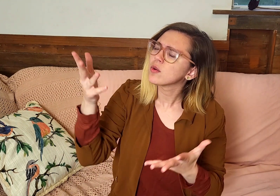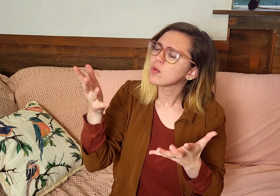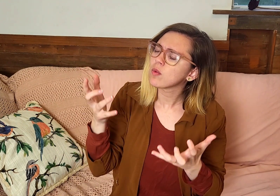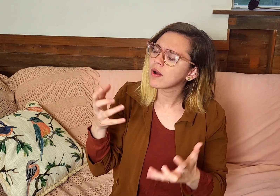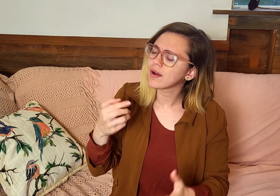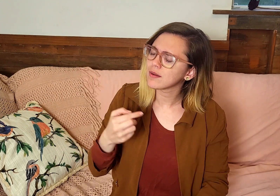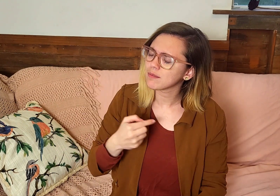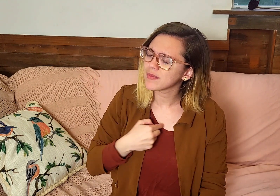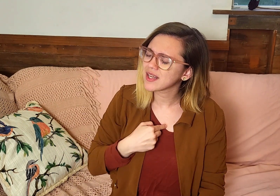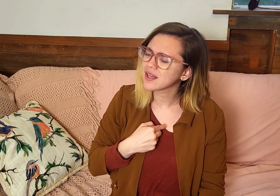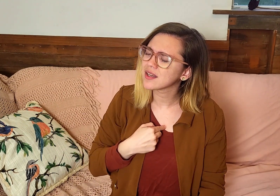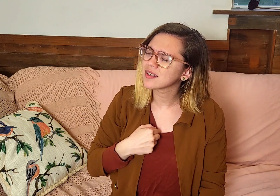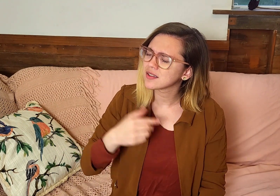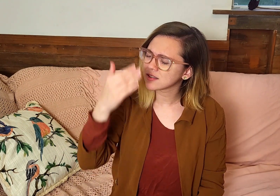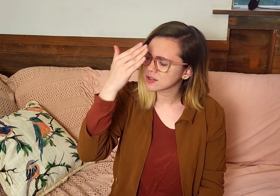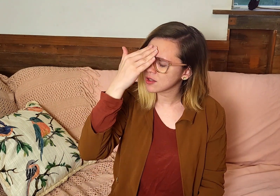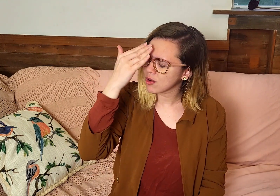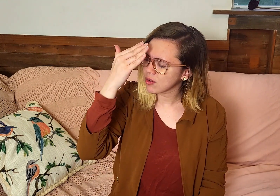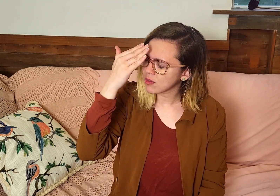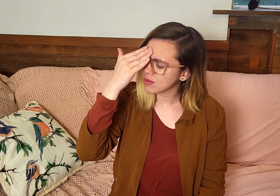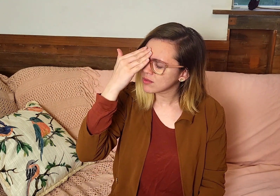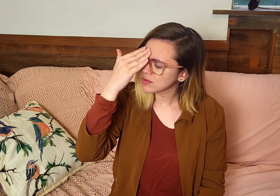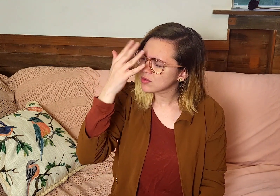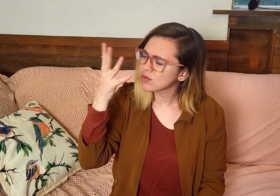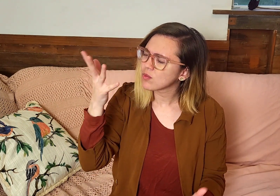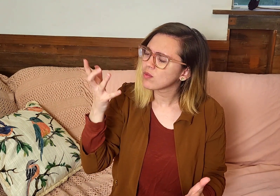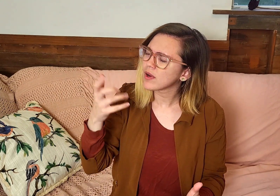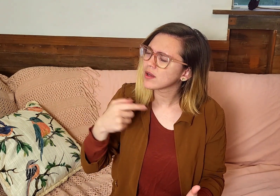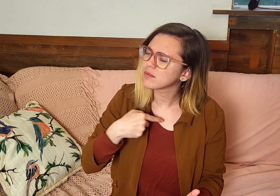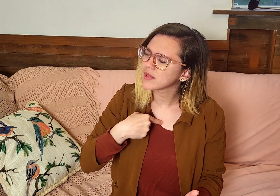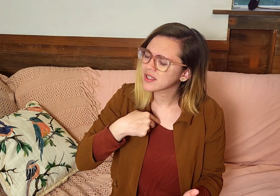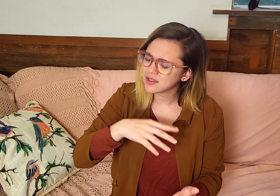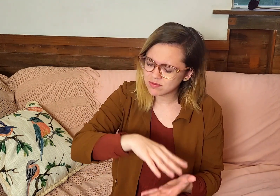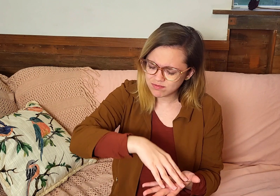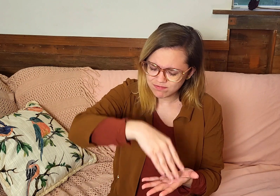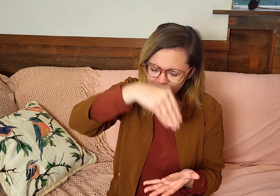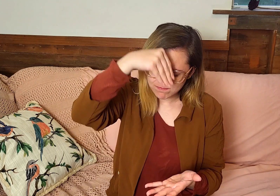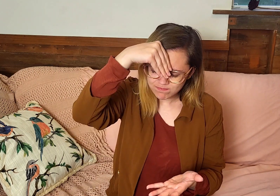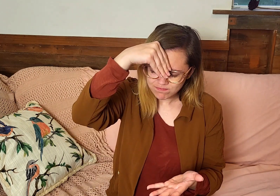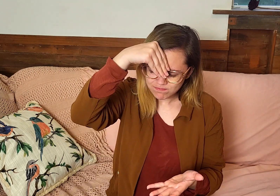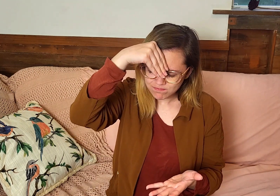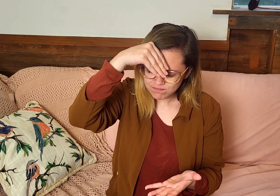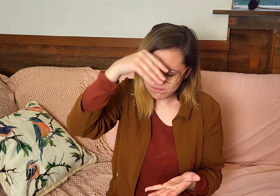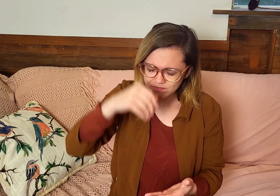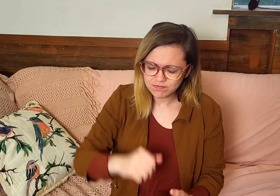to me what you want me to know, what you want me to learn.